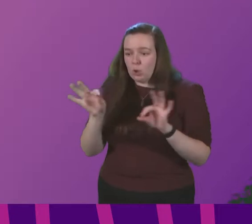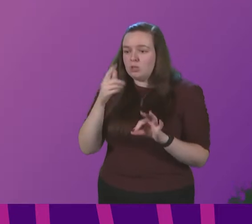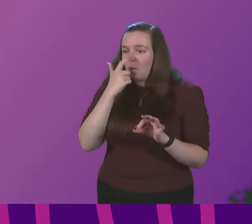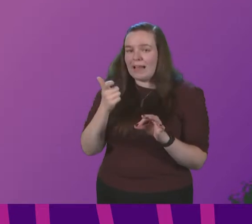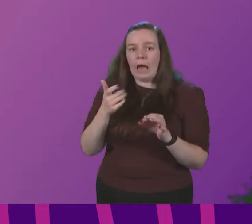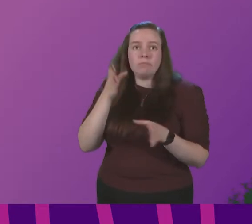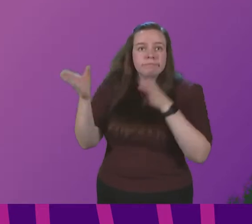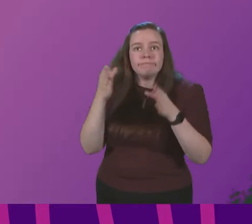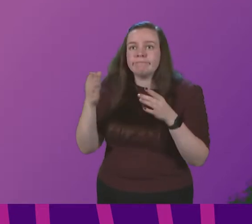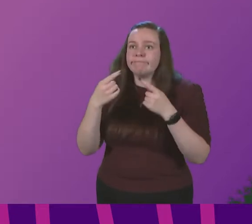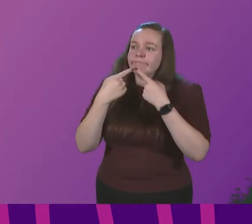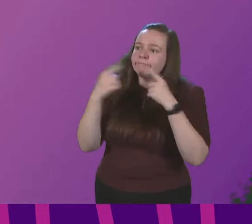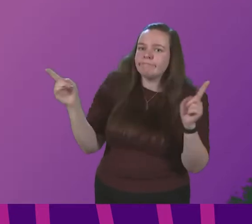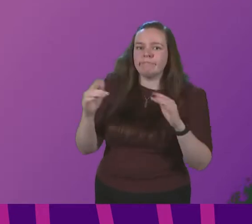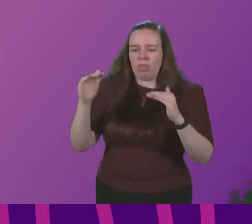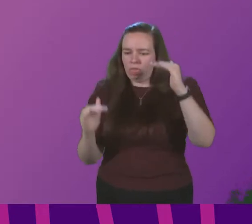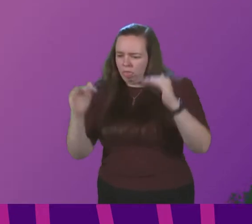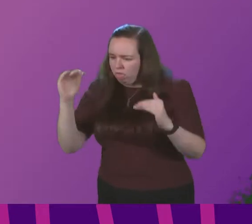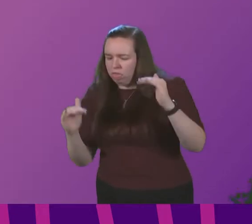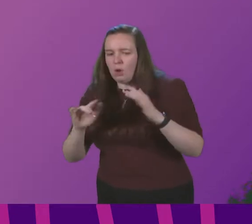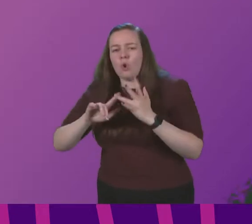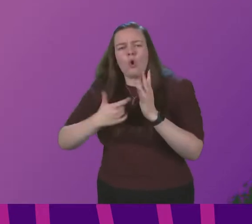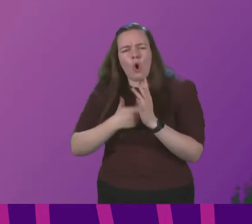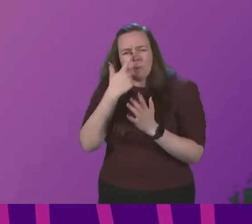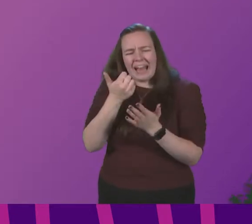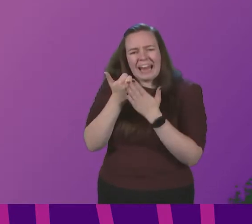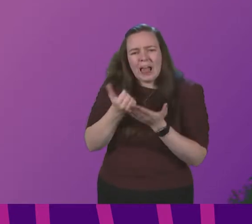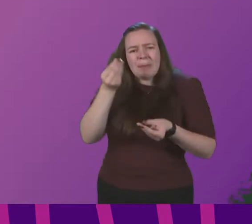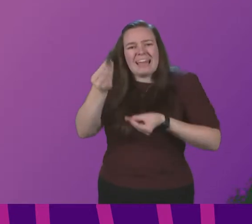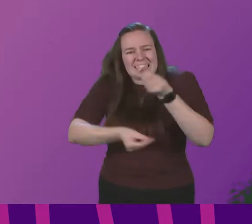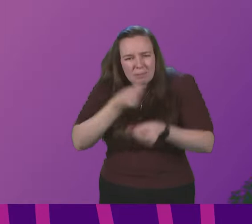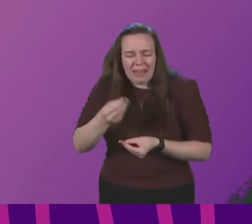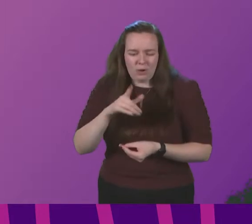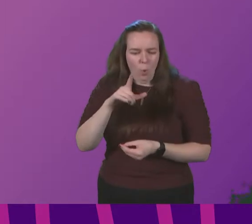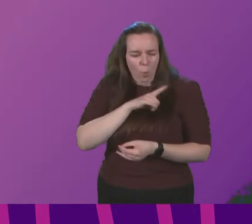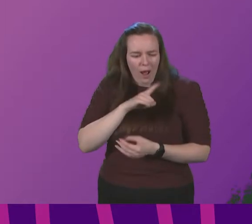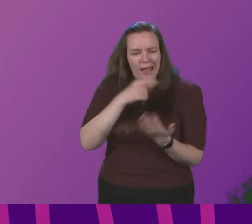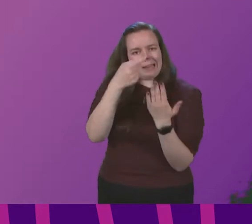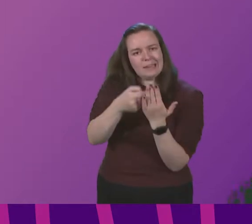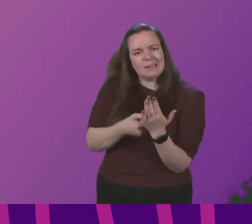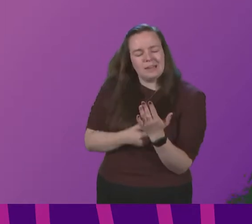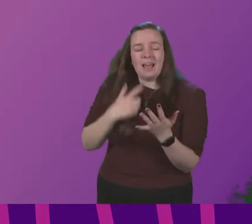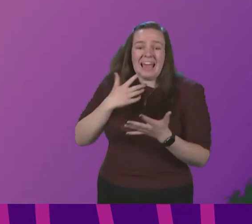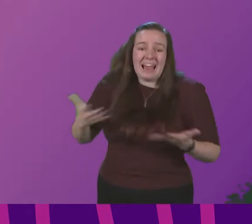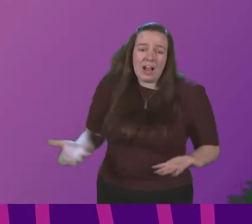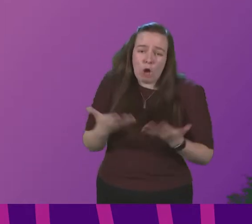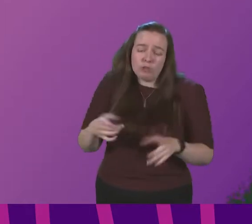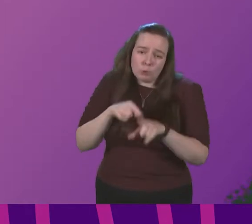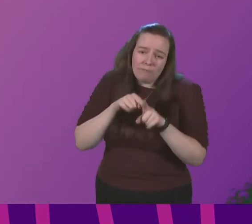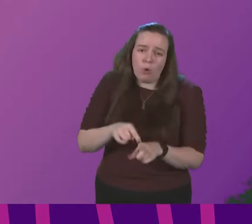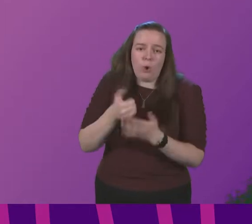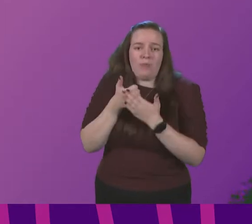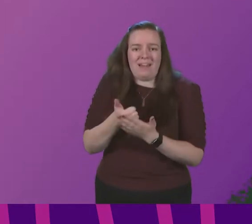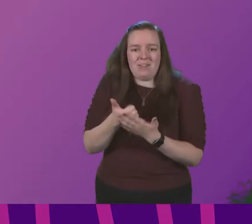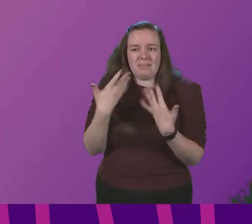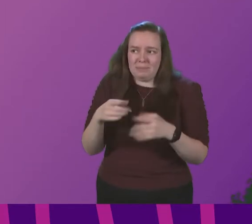telling people about the inconsistencies or we can help explain why things are as they are and encourage them to comply with the advice that